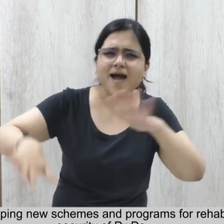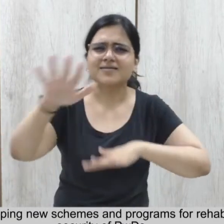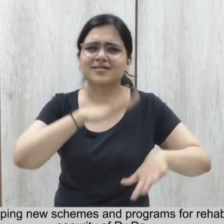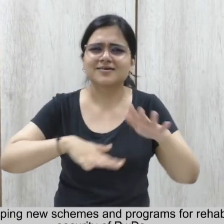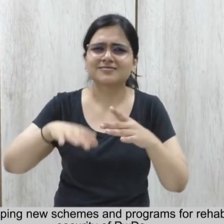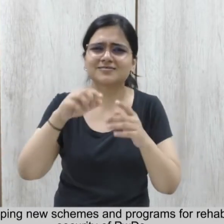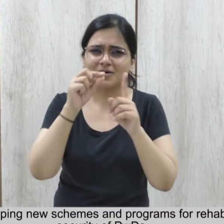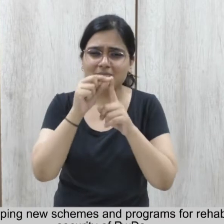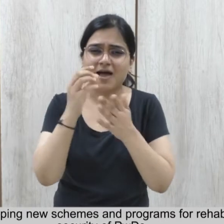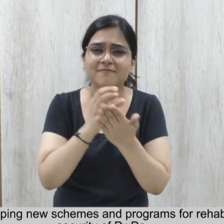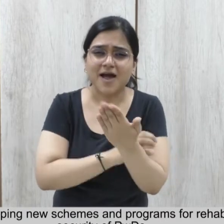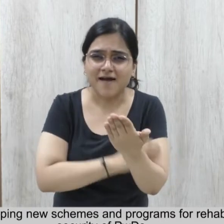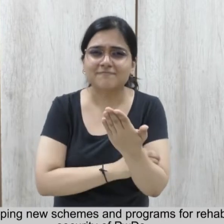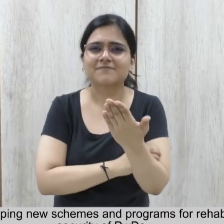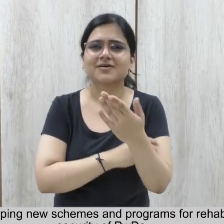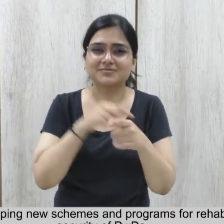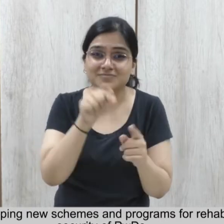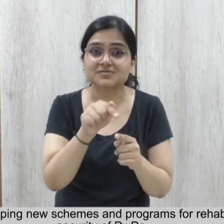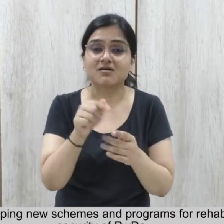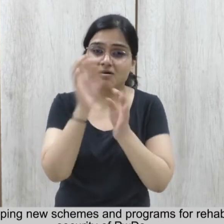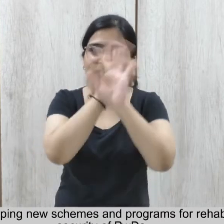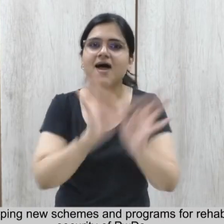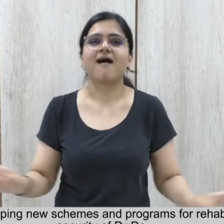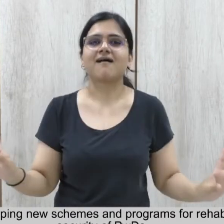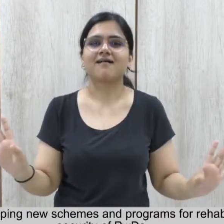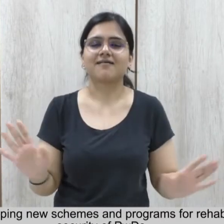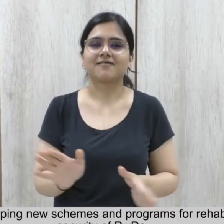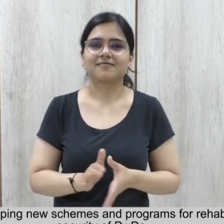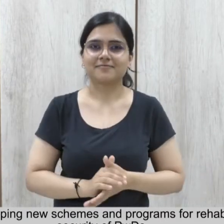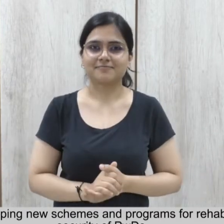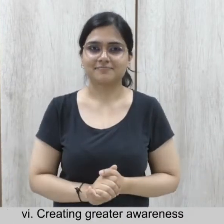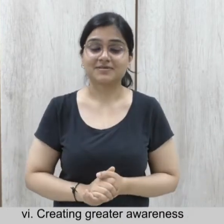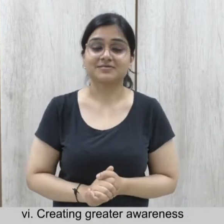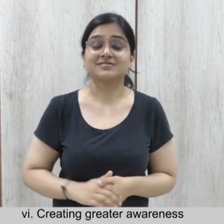Of PWD's Sixth